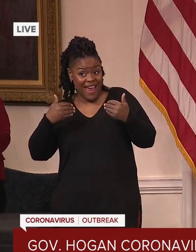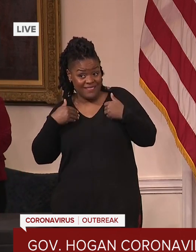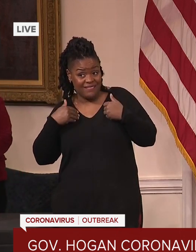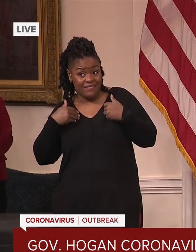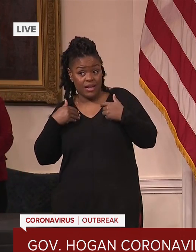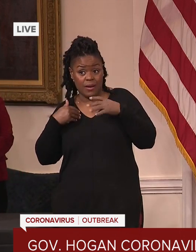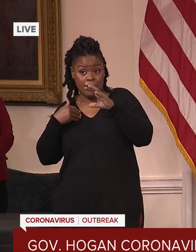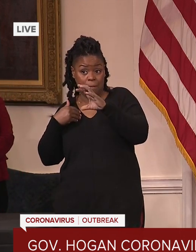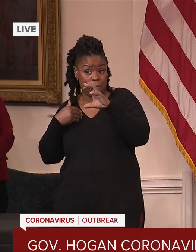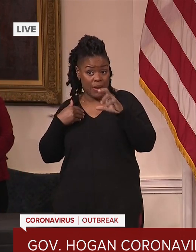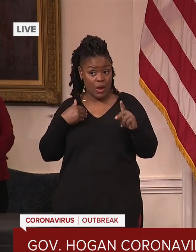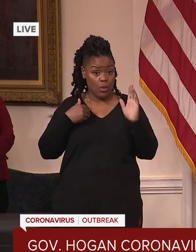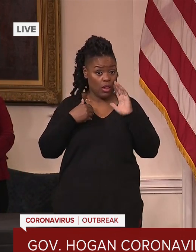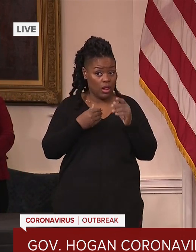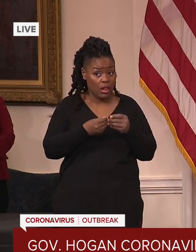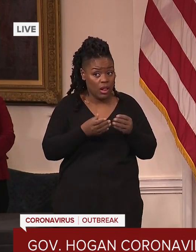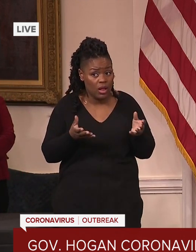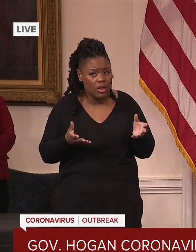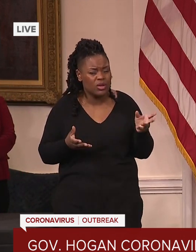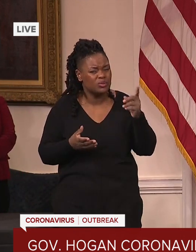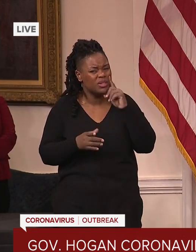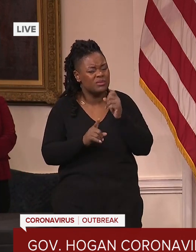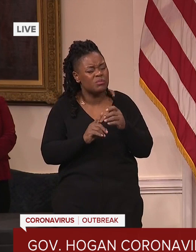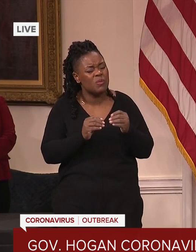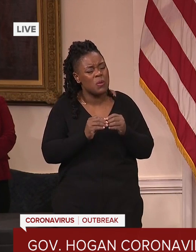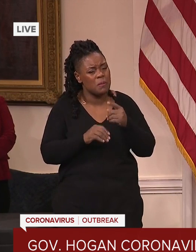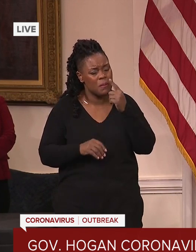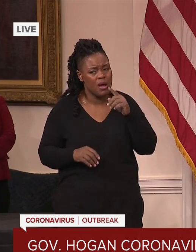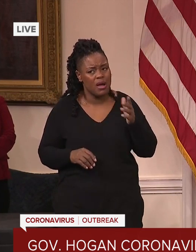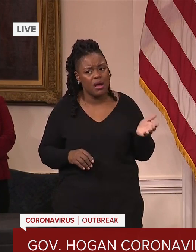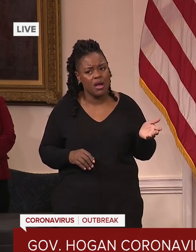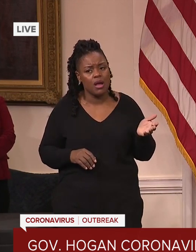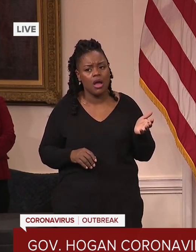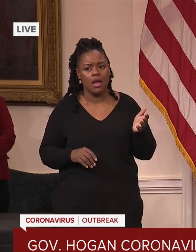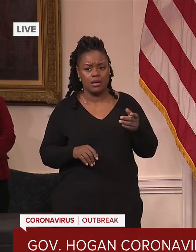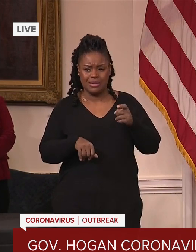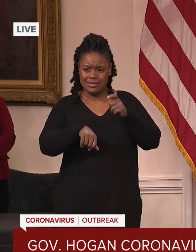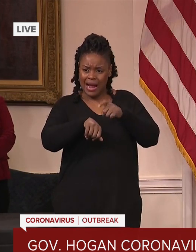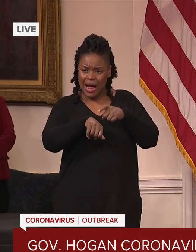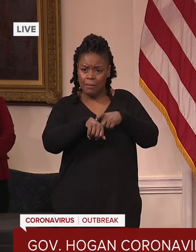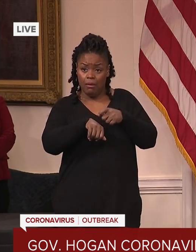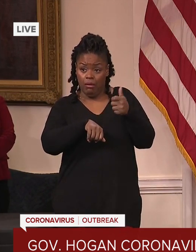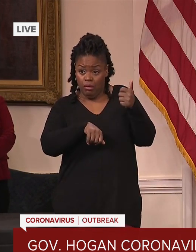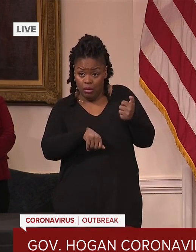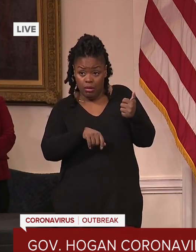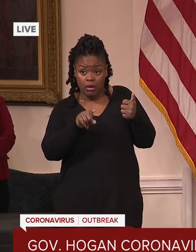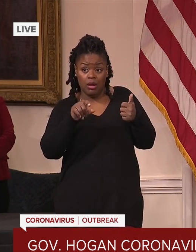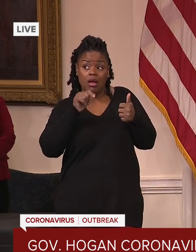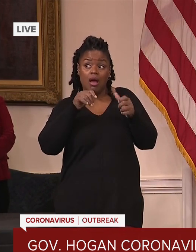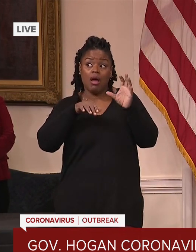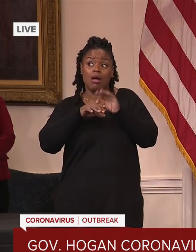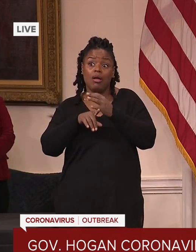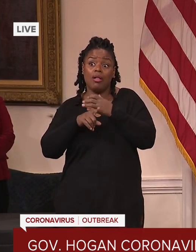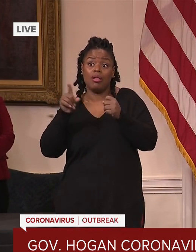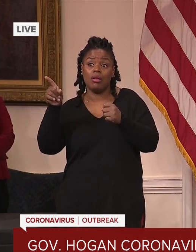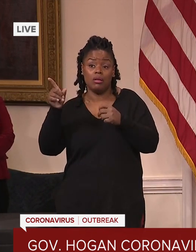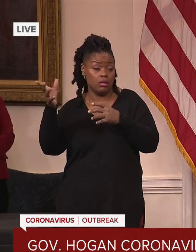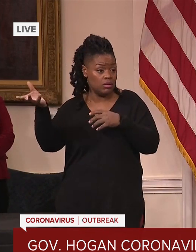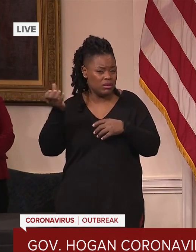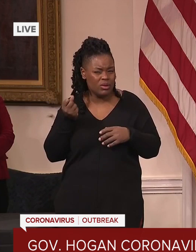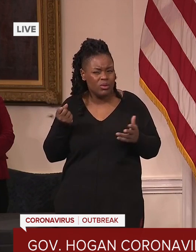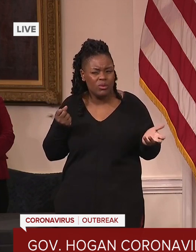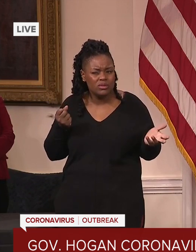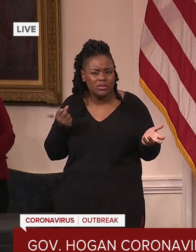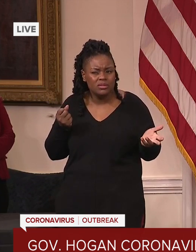How long will people have to use them to use it or use it? And if, you know, the National Guard coming in honor to collect them, or can you